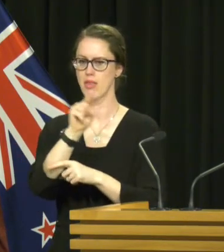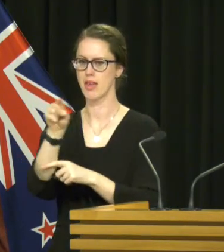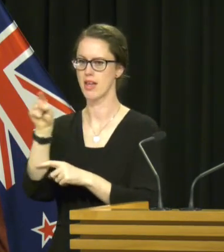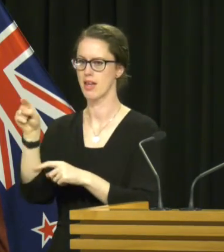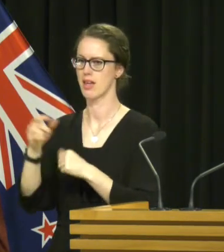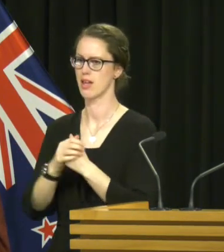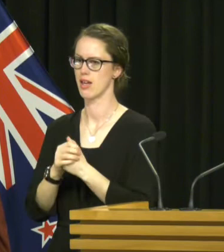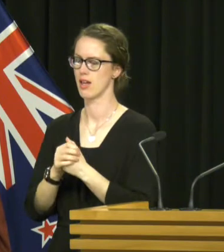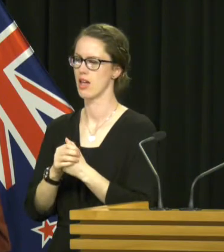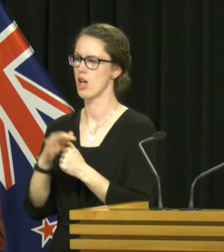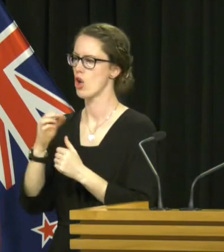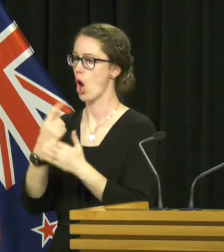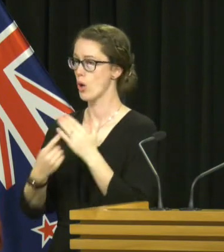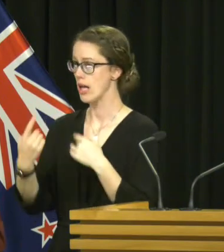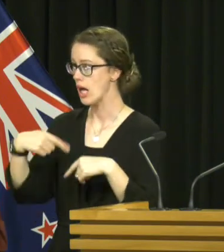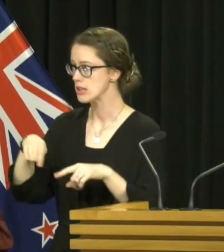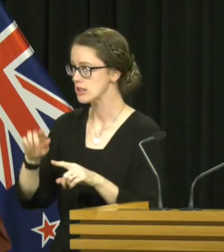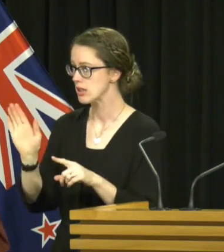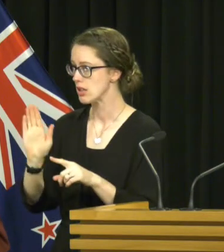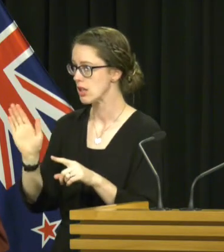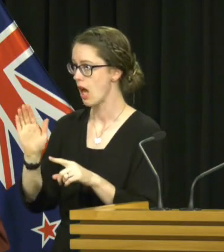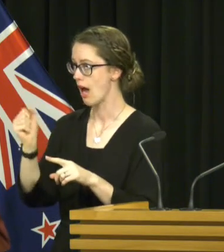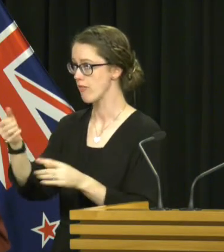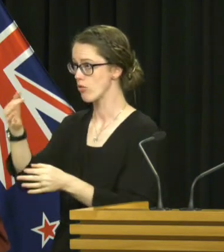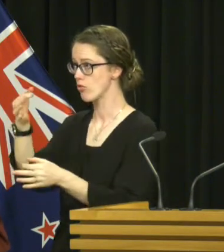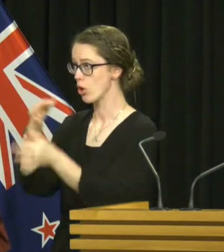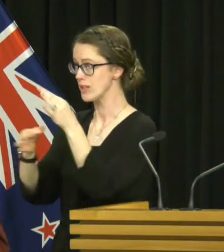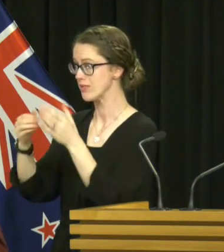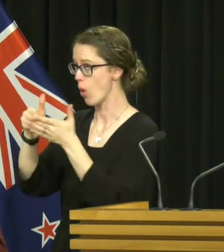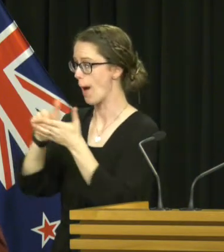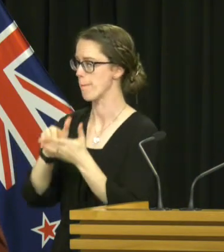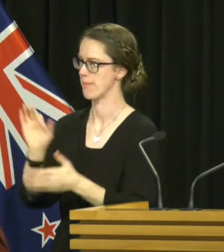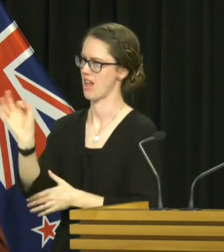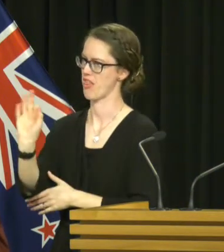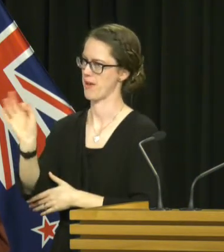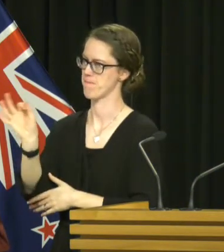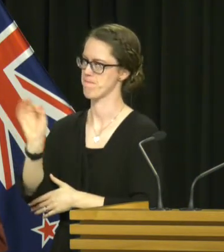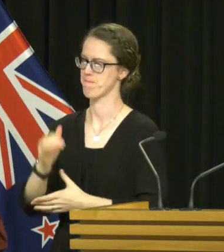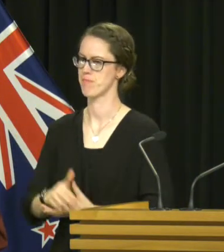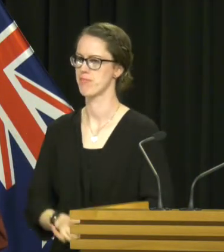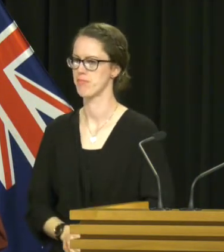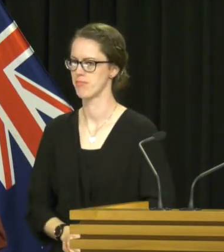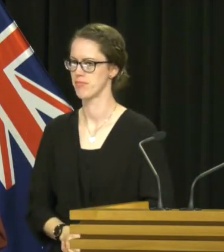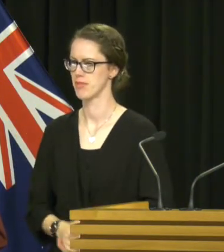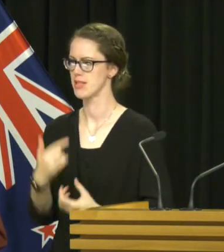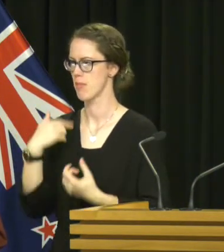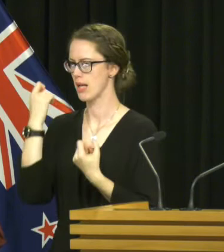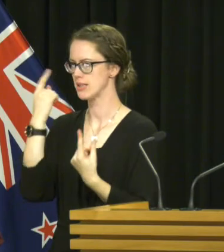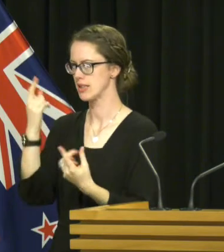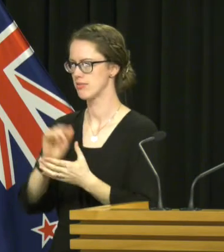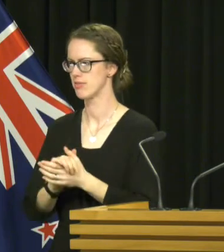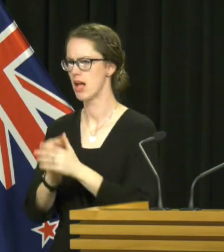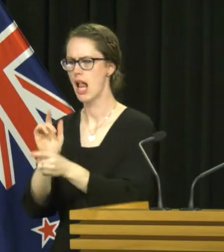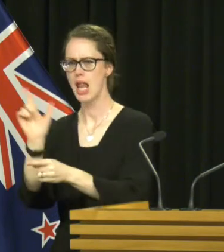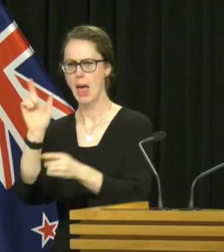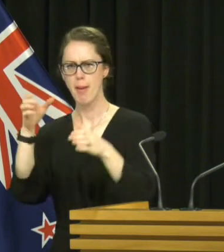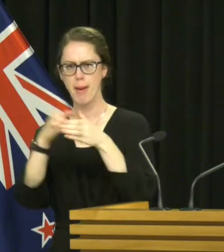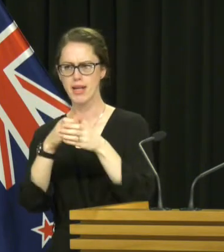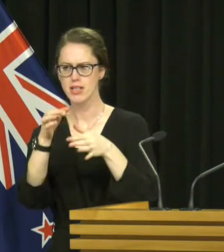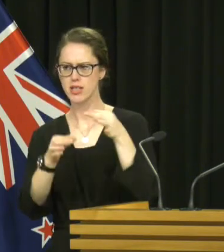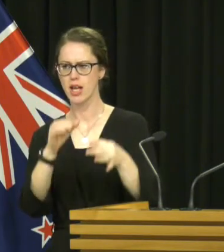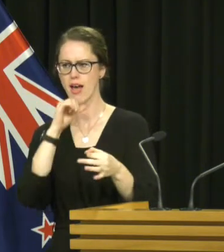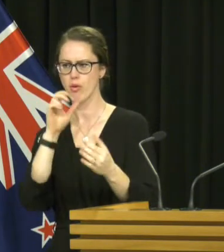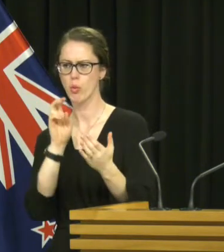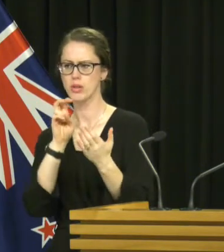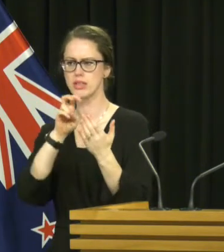alone in that. We've not had any requests for help as a consequence of that, though, as my understanding. Has the Labour Party decided we will